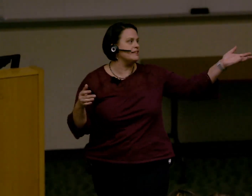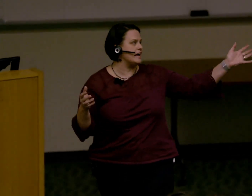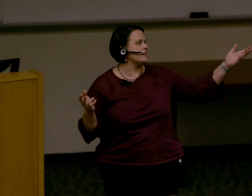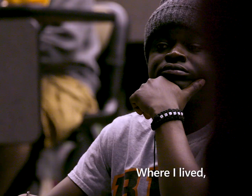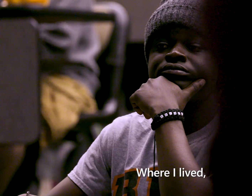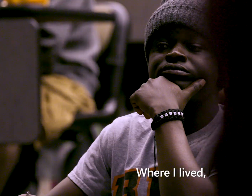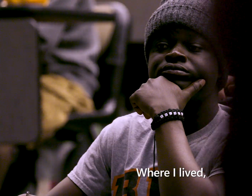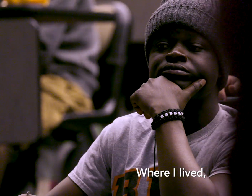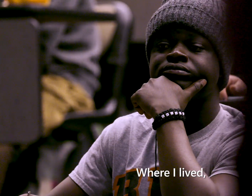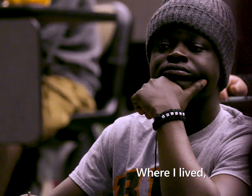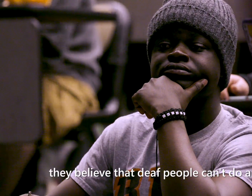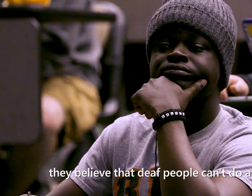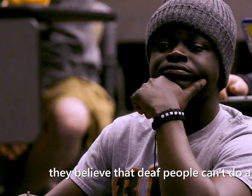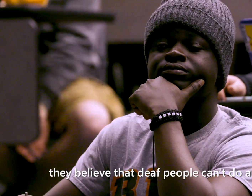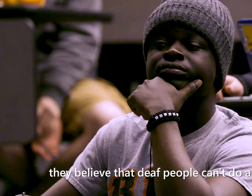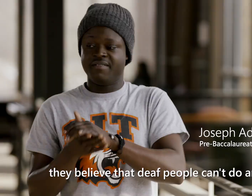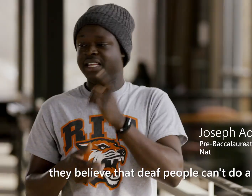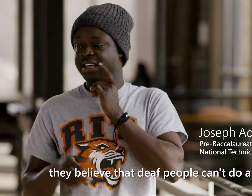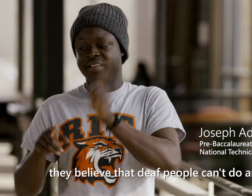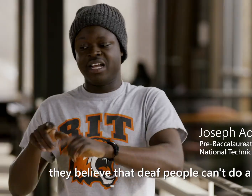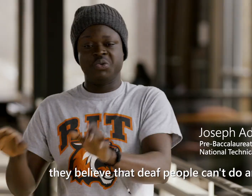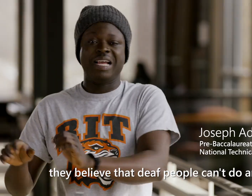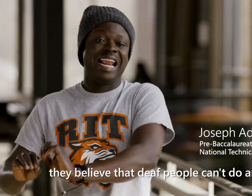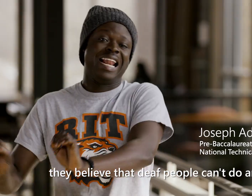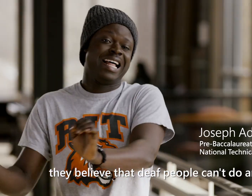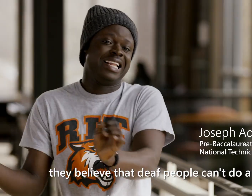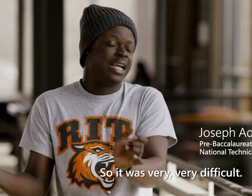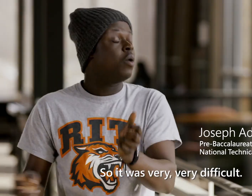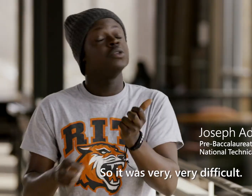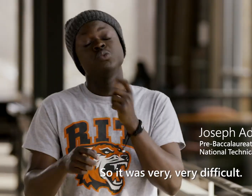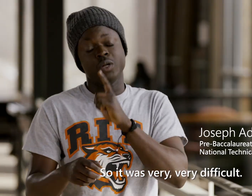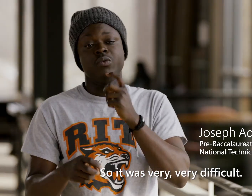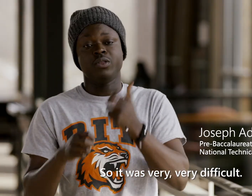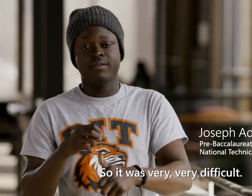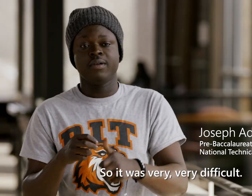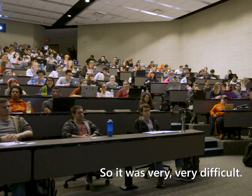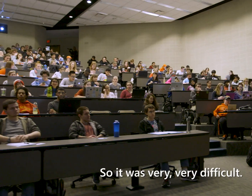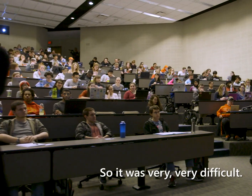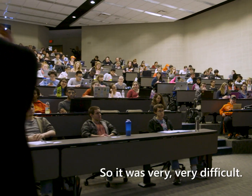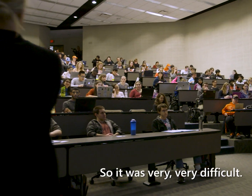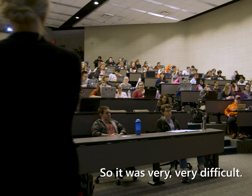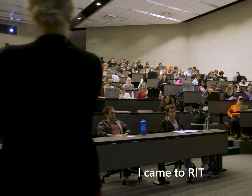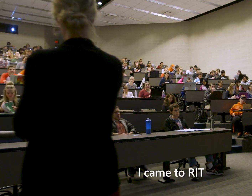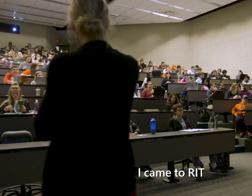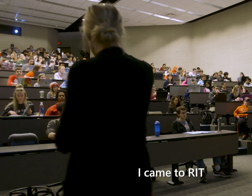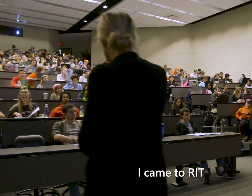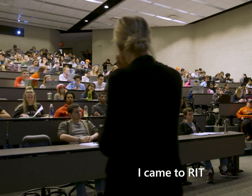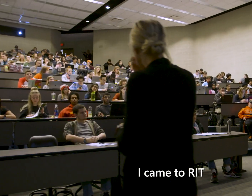Where I have lived, they believe that deaf people can't do anything, so it was very, very difficult. I came to RIT